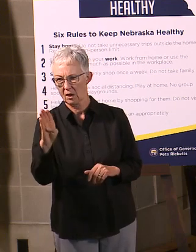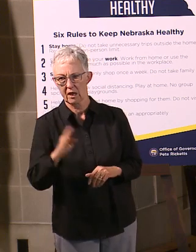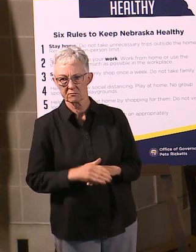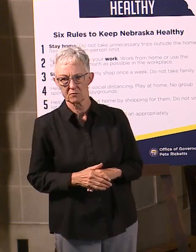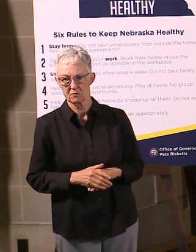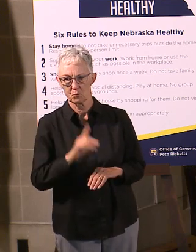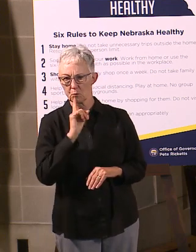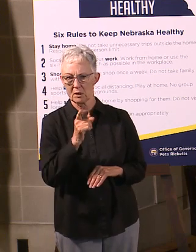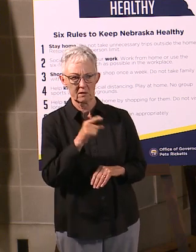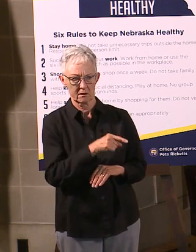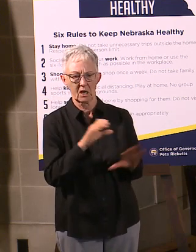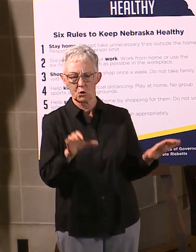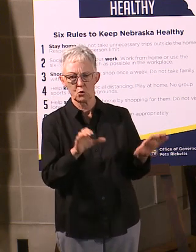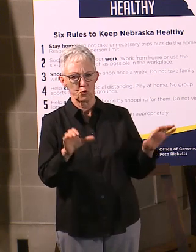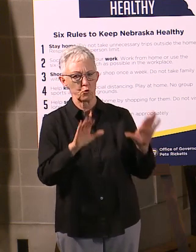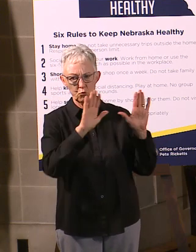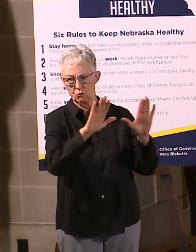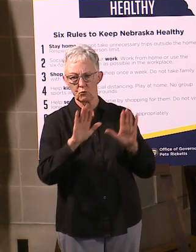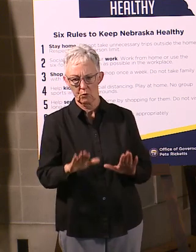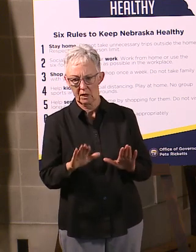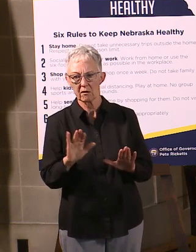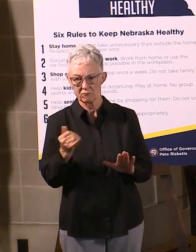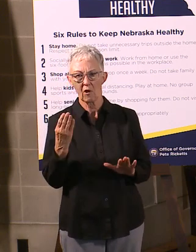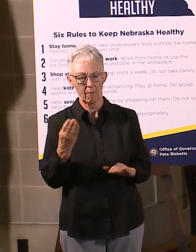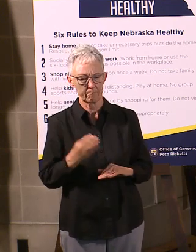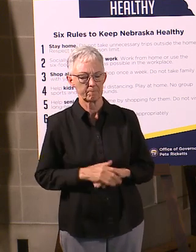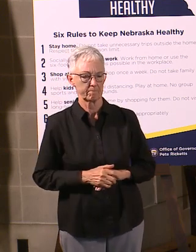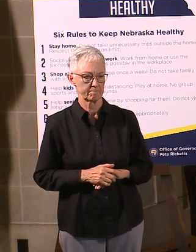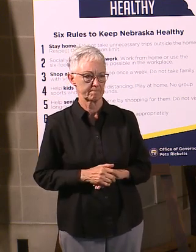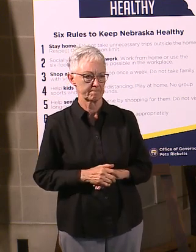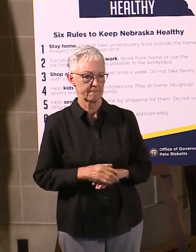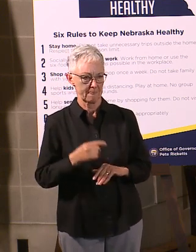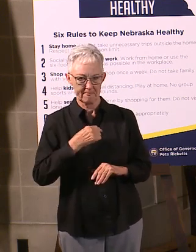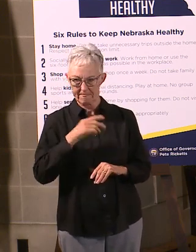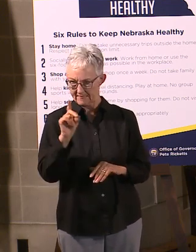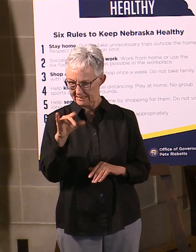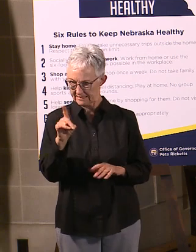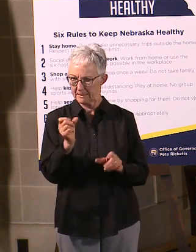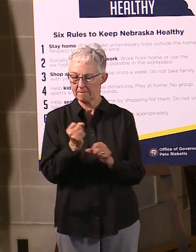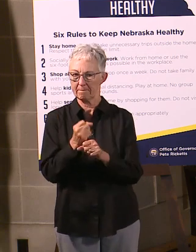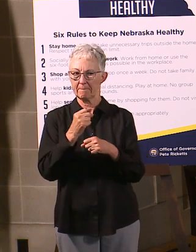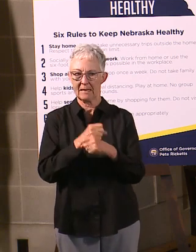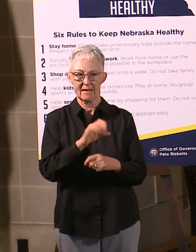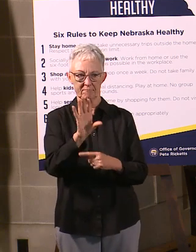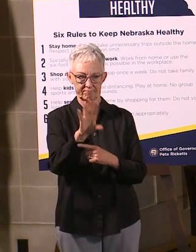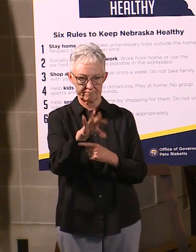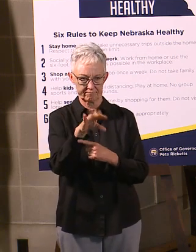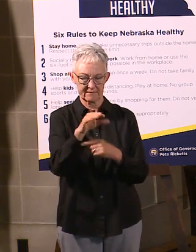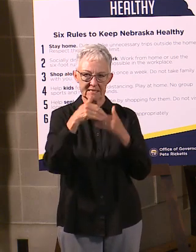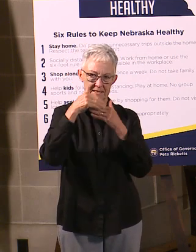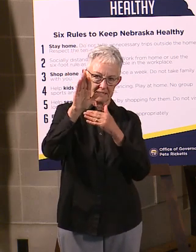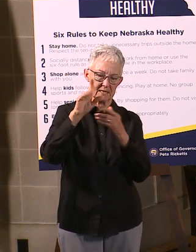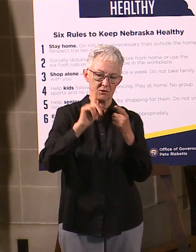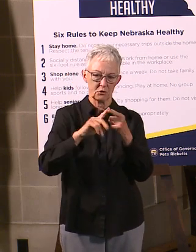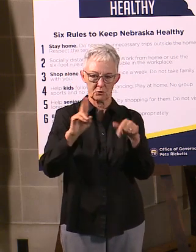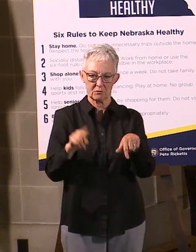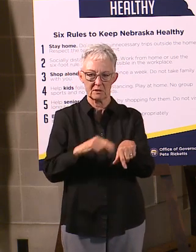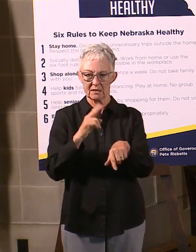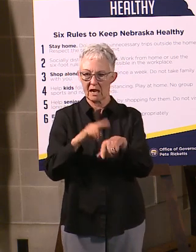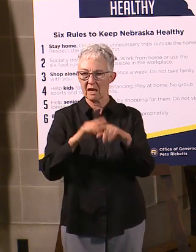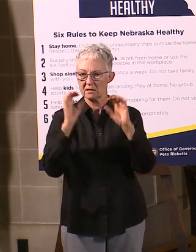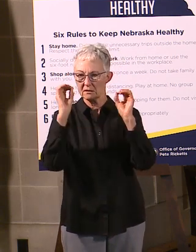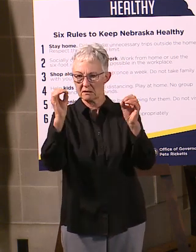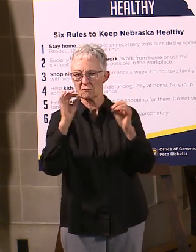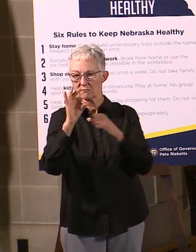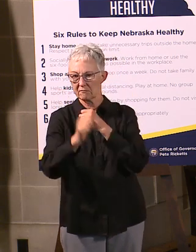remarkable, remarkable thing. And I did have a chance to actually create a video and send it to the National Teachers of the Year efforts